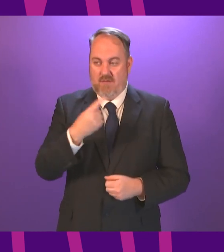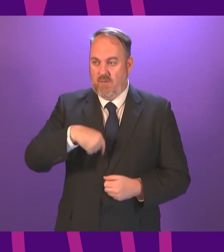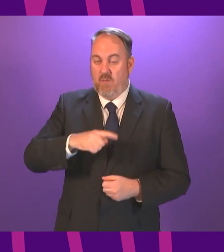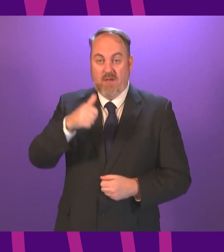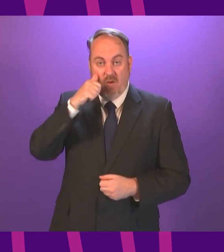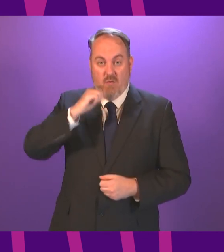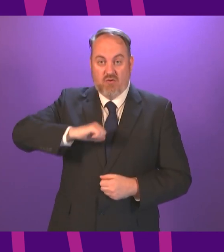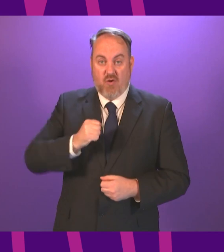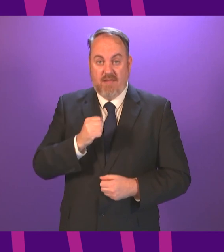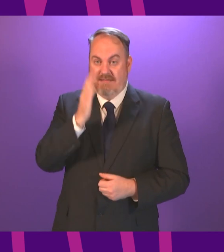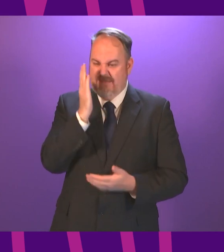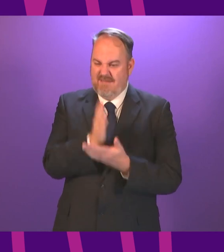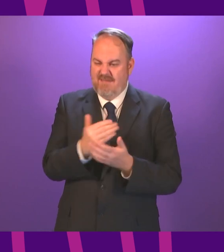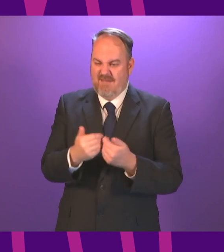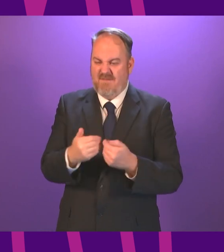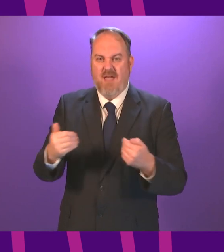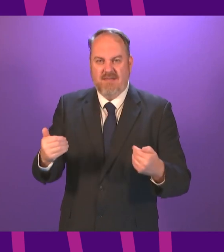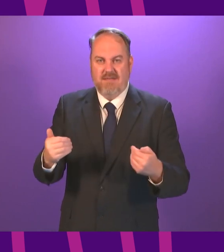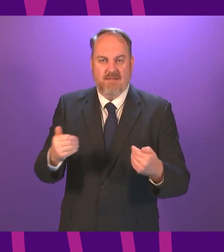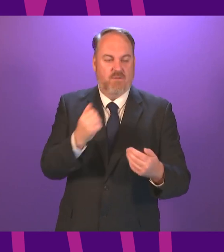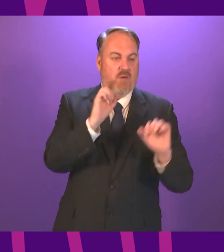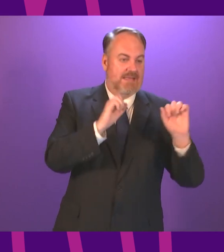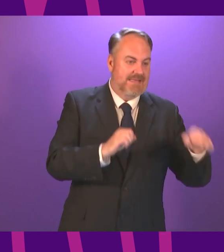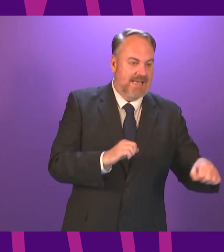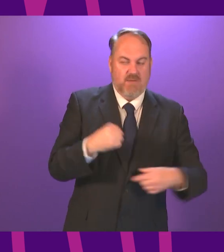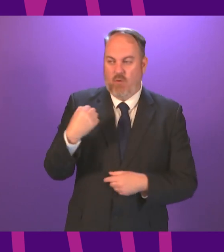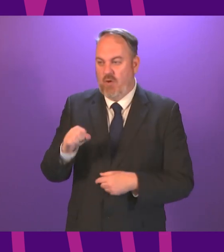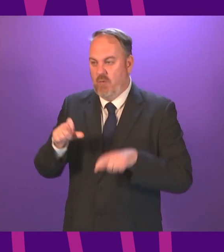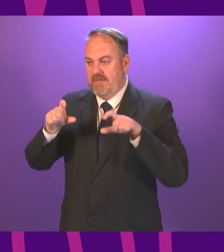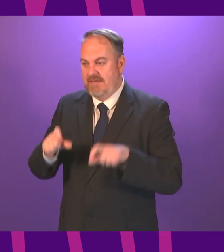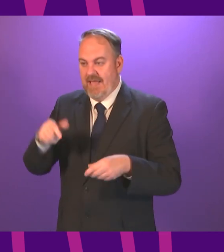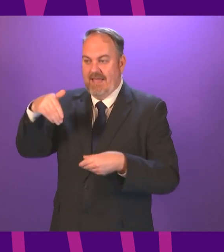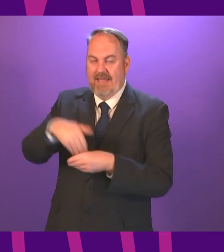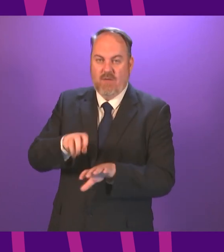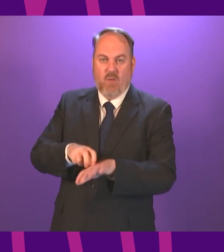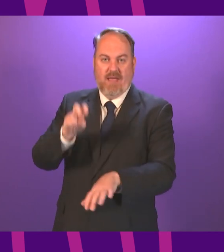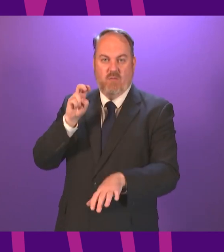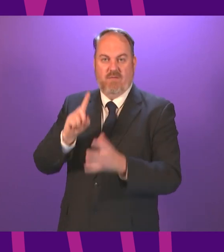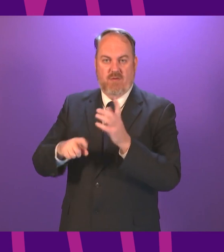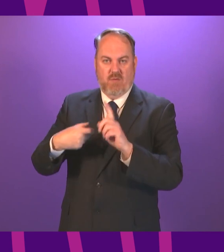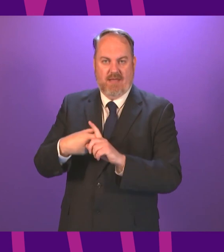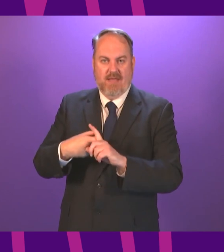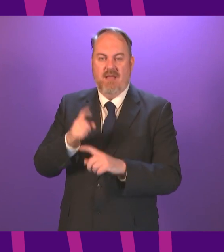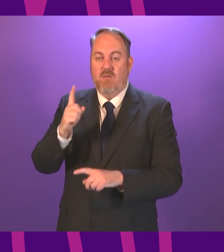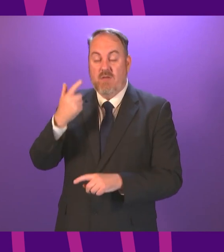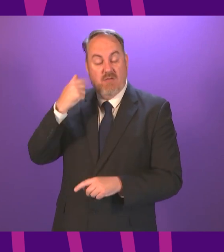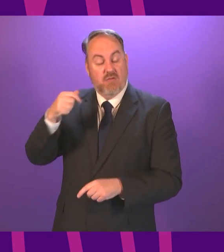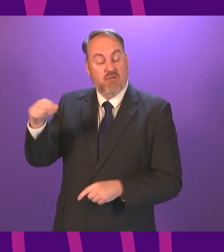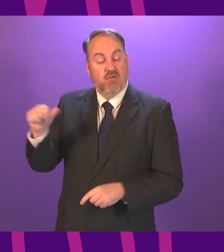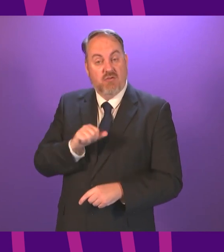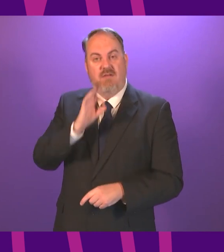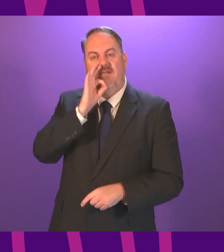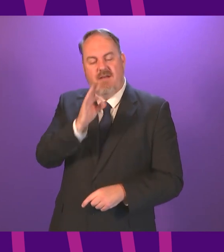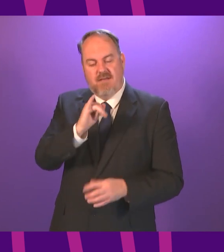divided from past referendums and we must use this time to pull our country back together I therefore call on the